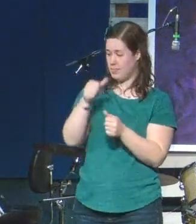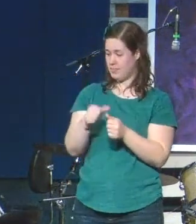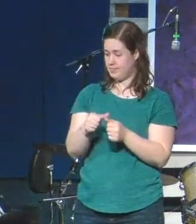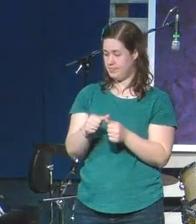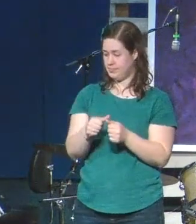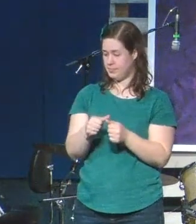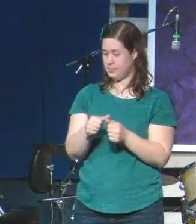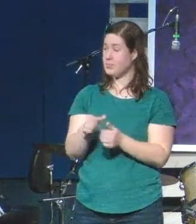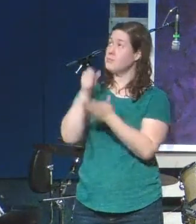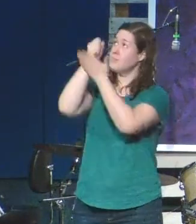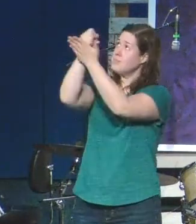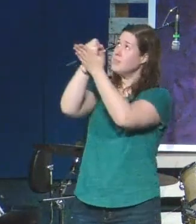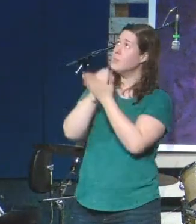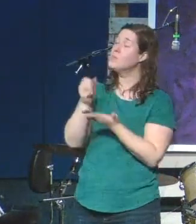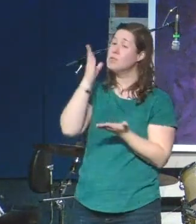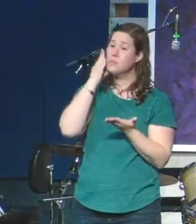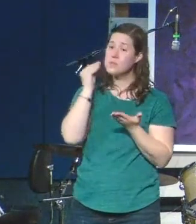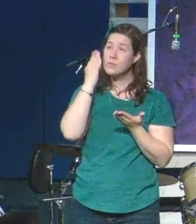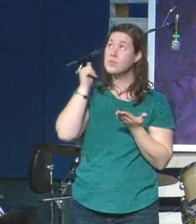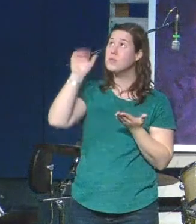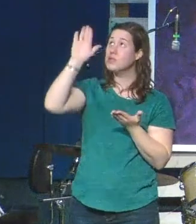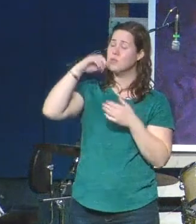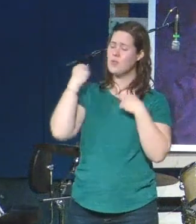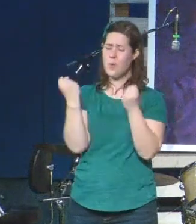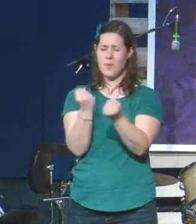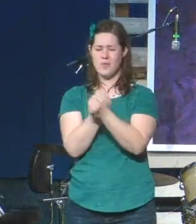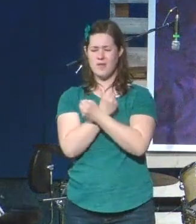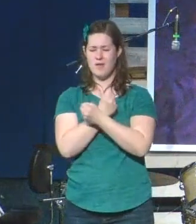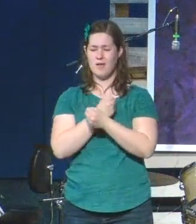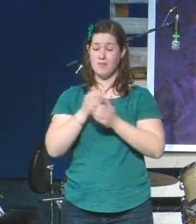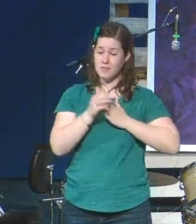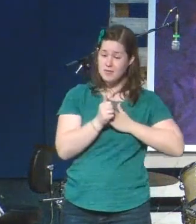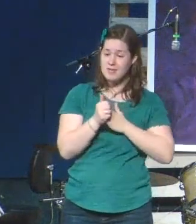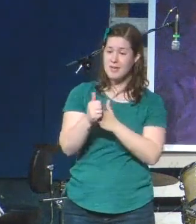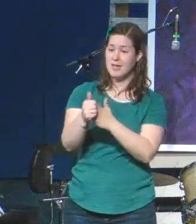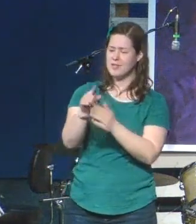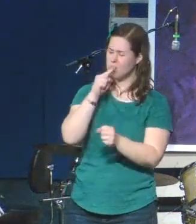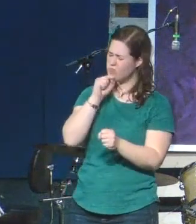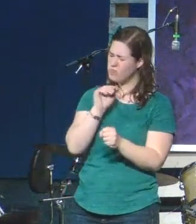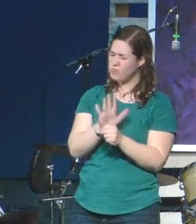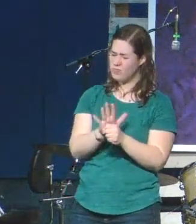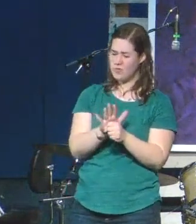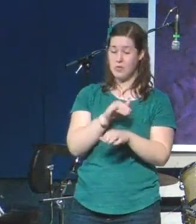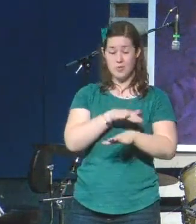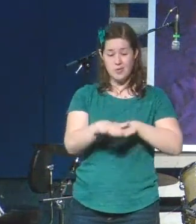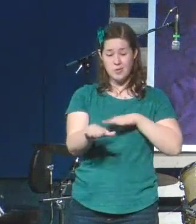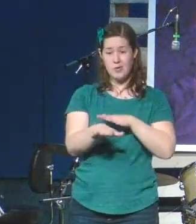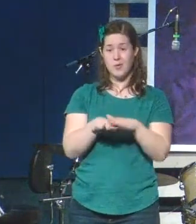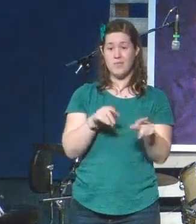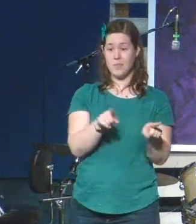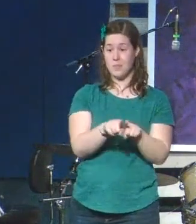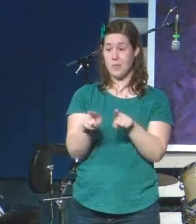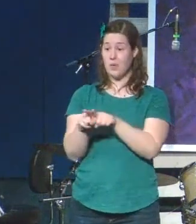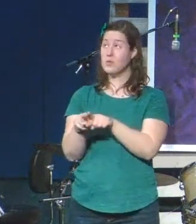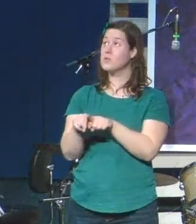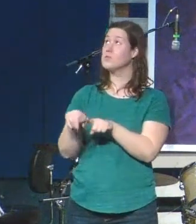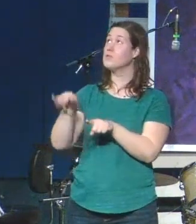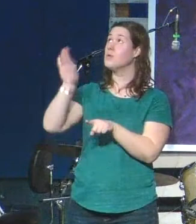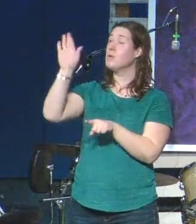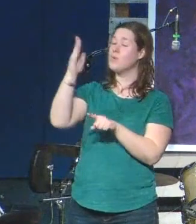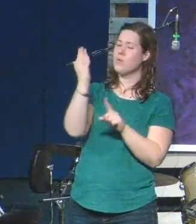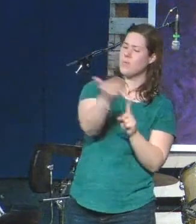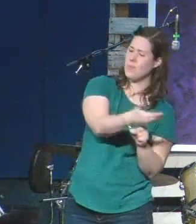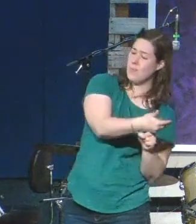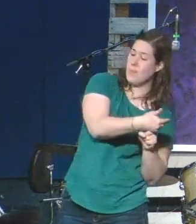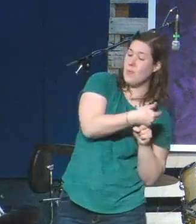help us to experience your love, your guidance, your assurance, your comfort, but also your pull towards